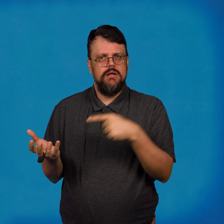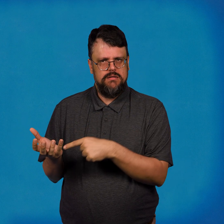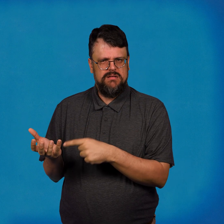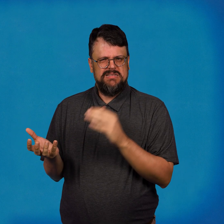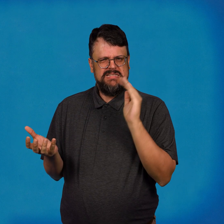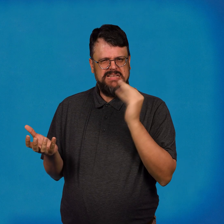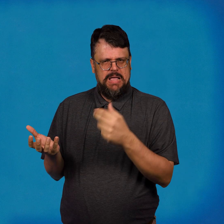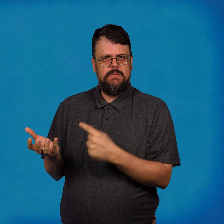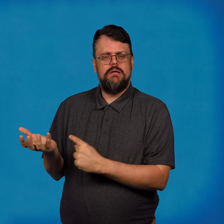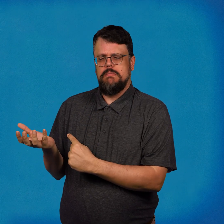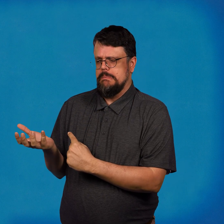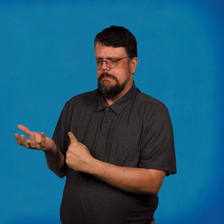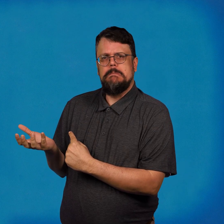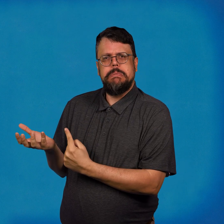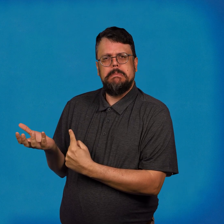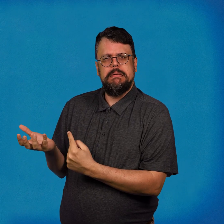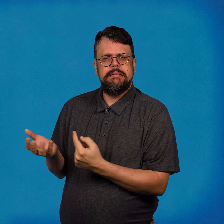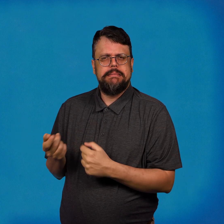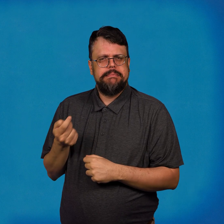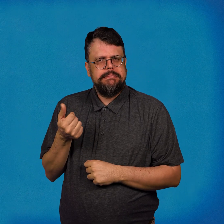it seems to weigh nothing at all.